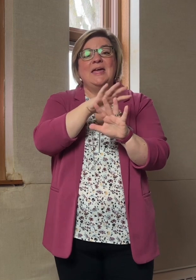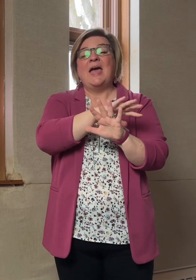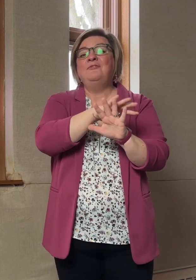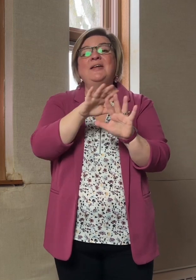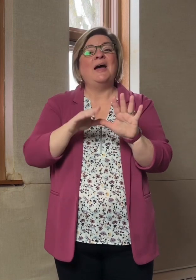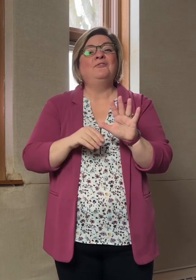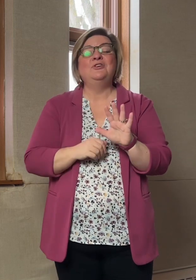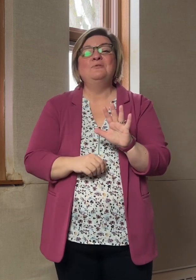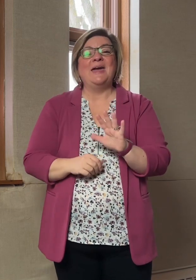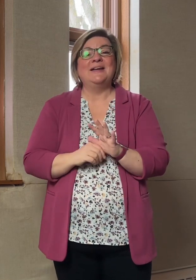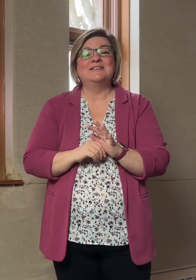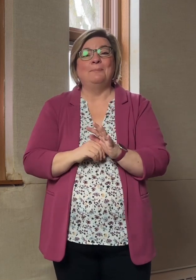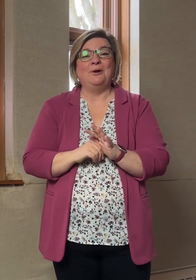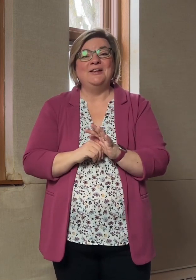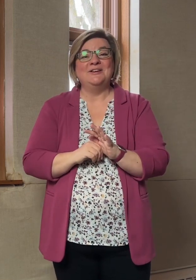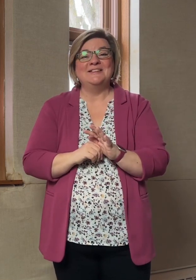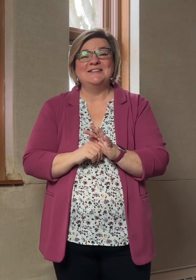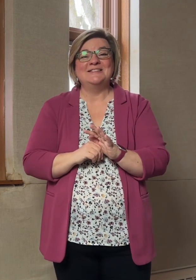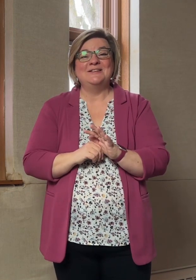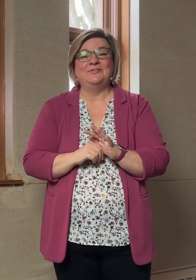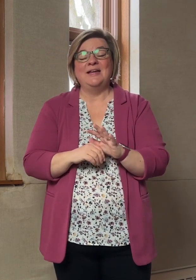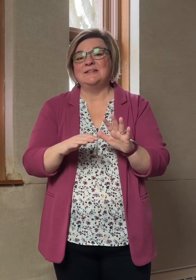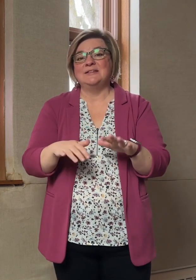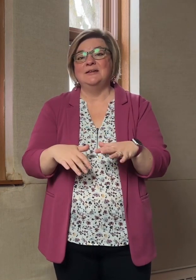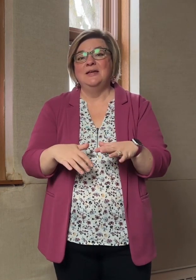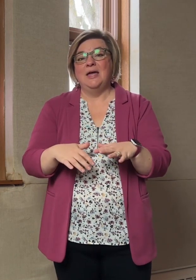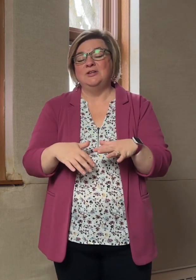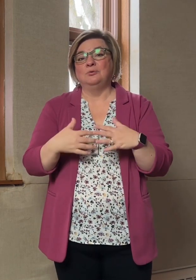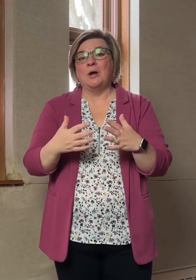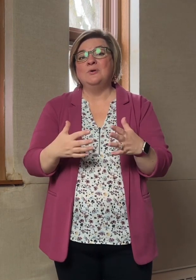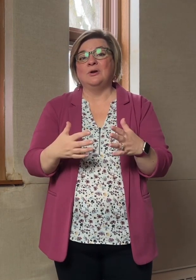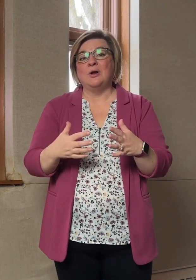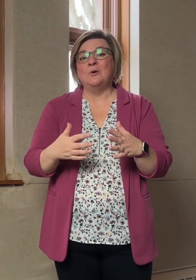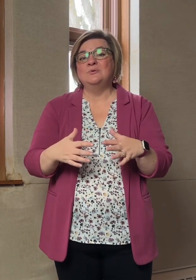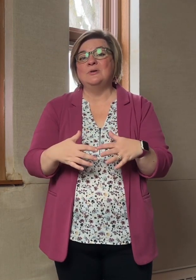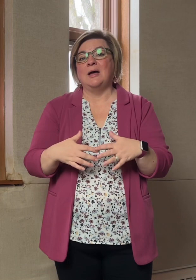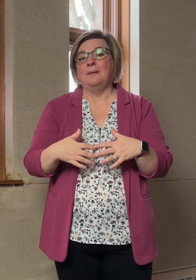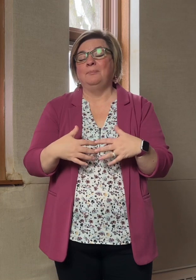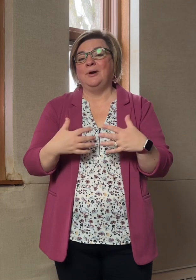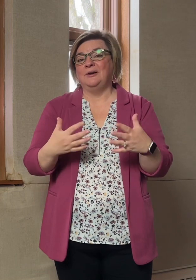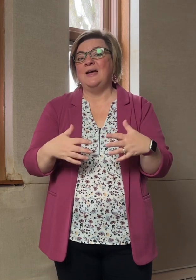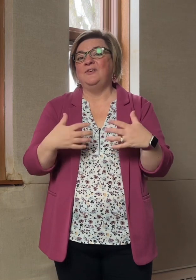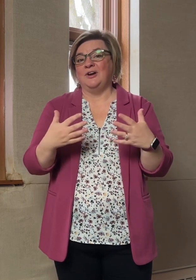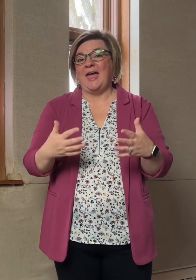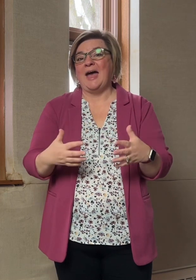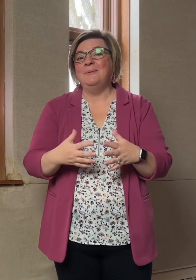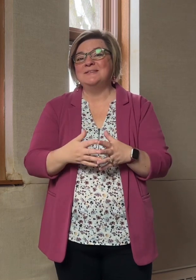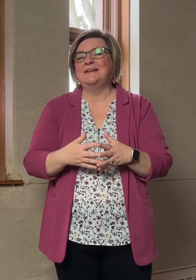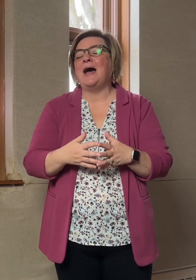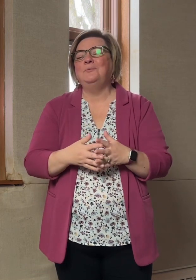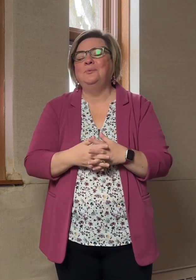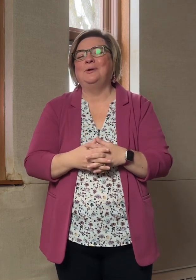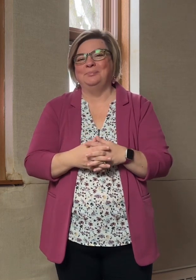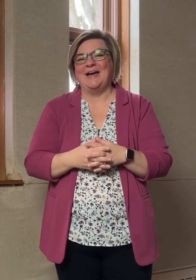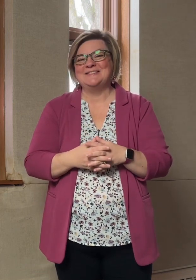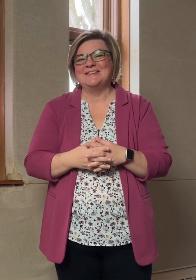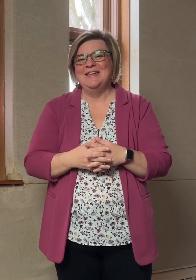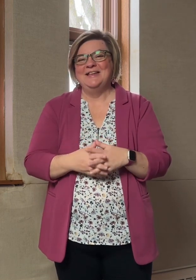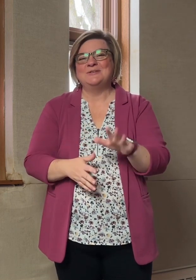Every effort you make to pray during the season of Lent and to grow your own prayer life and your habits, God will bless. And so I